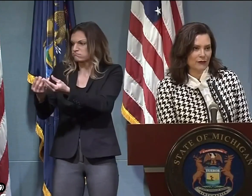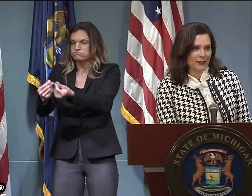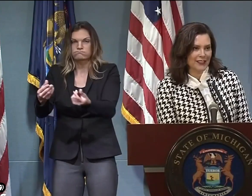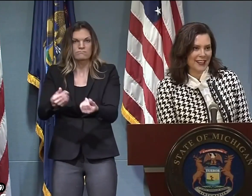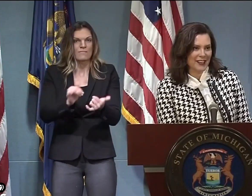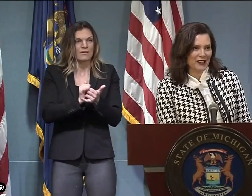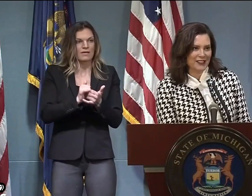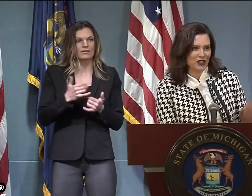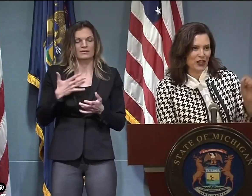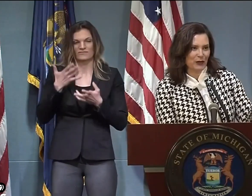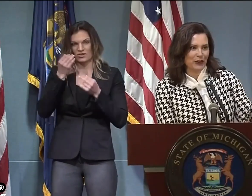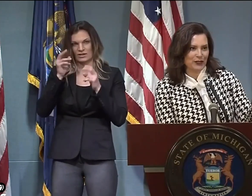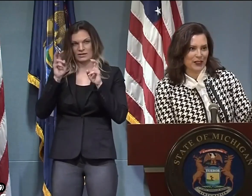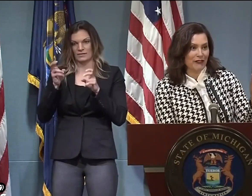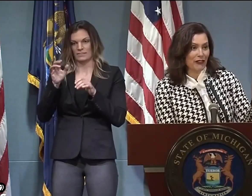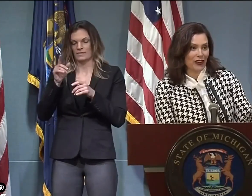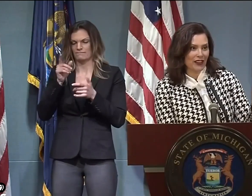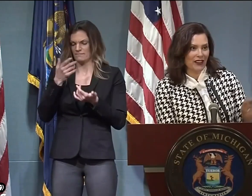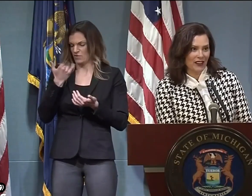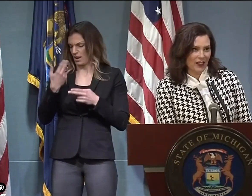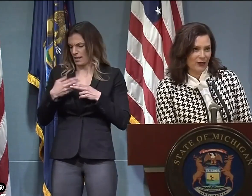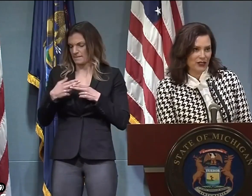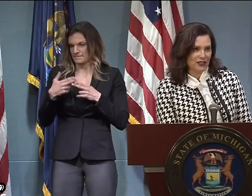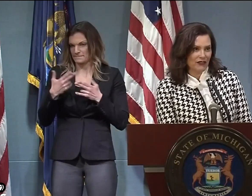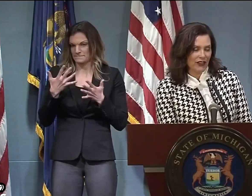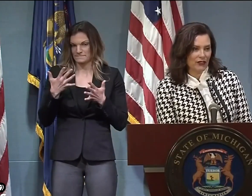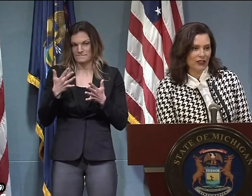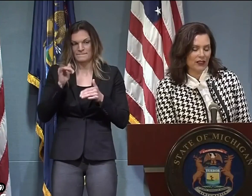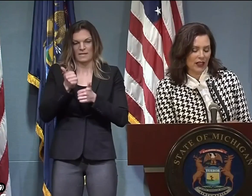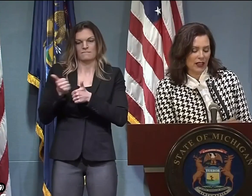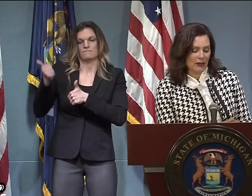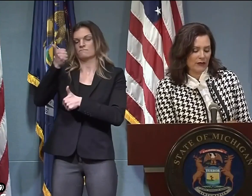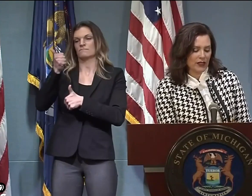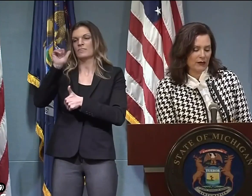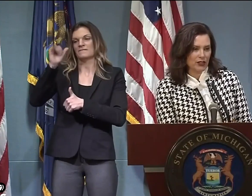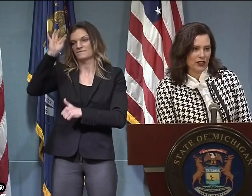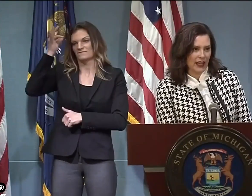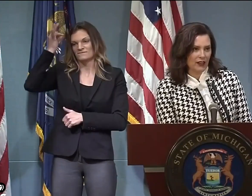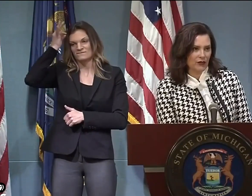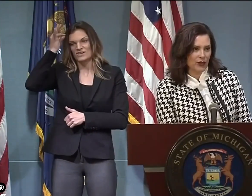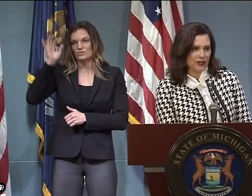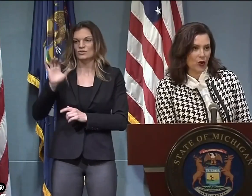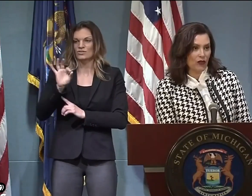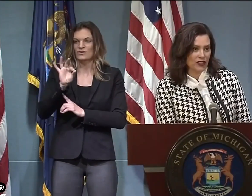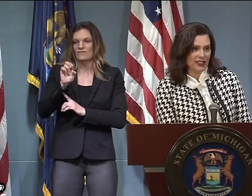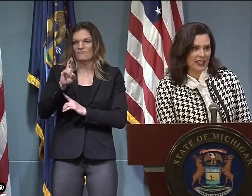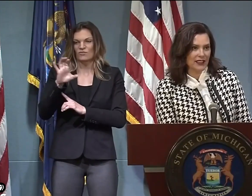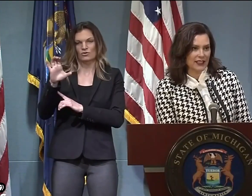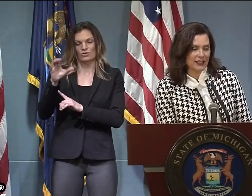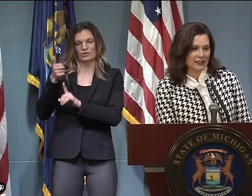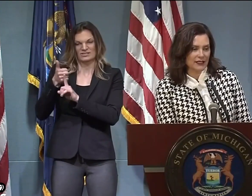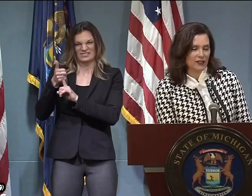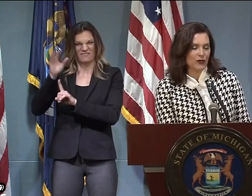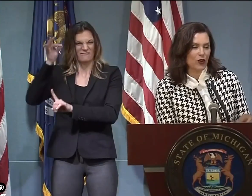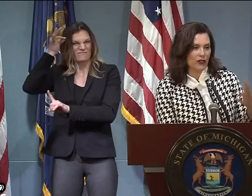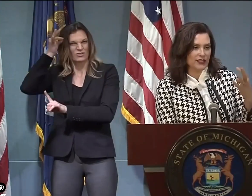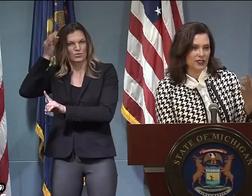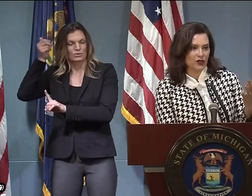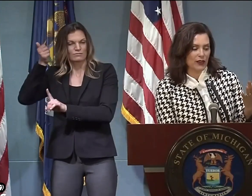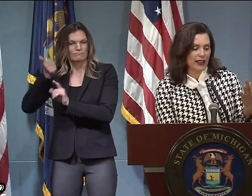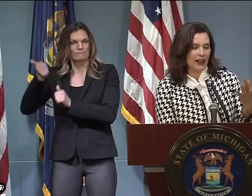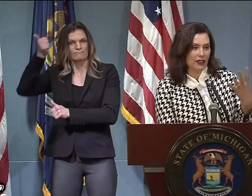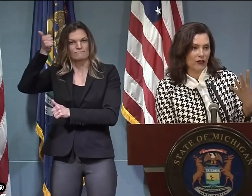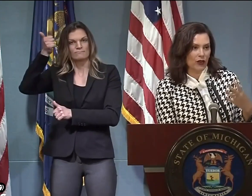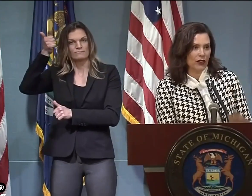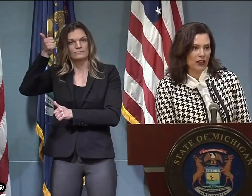head of the admin, I can't, the title is the chairperson of FERC, which is the federal commission that was